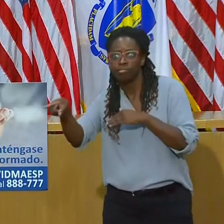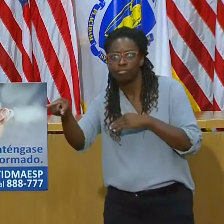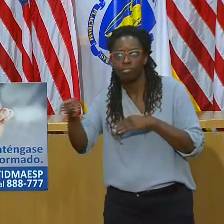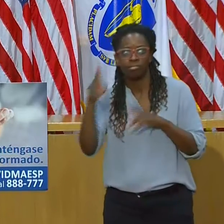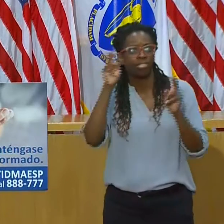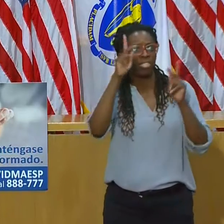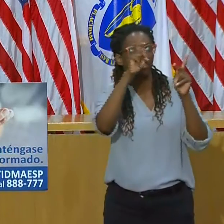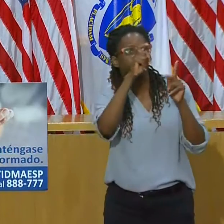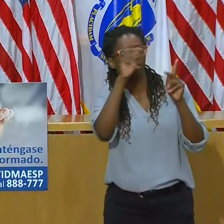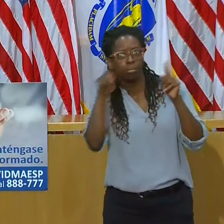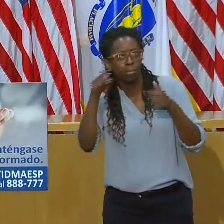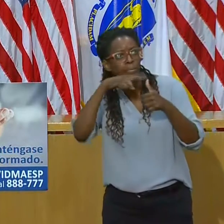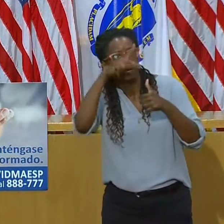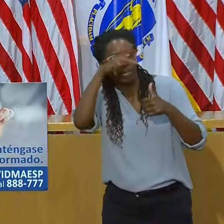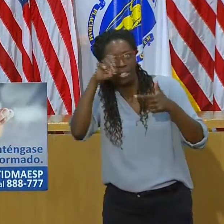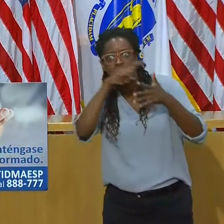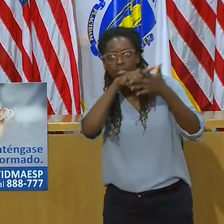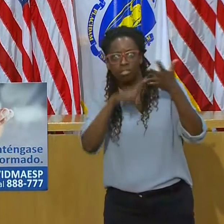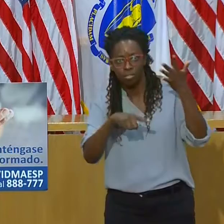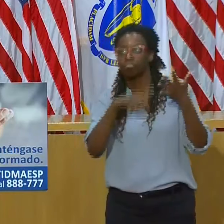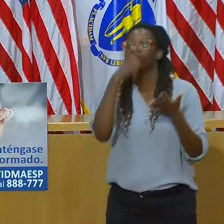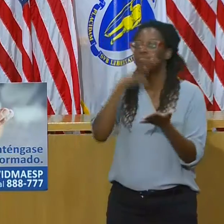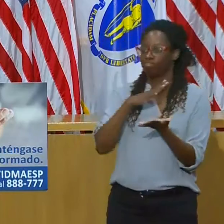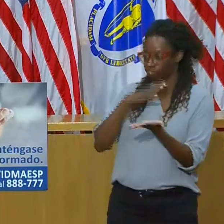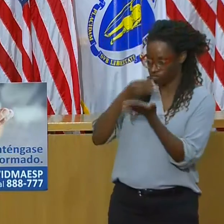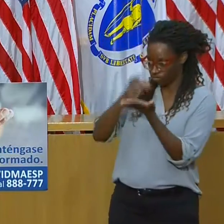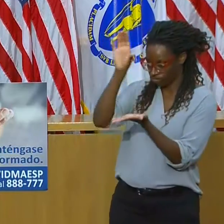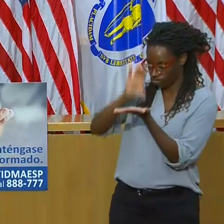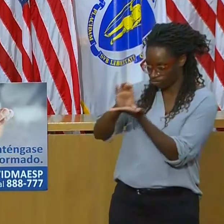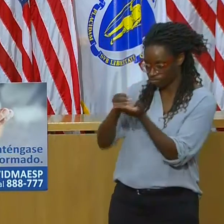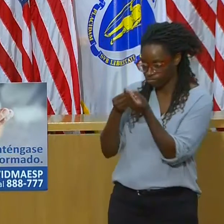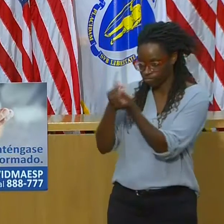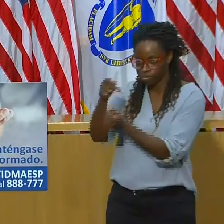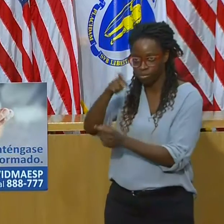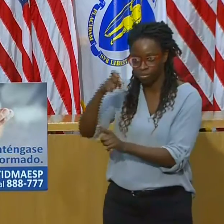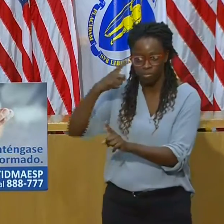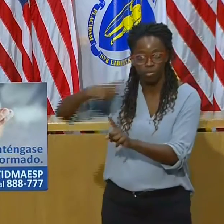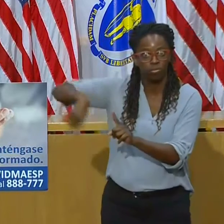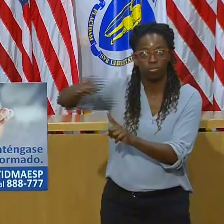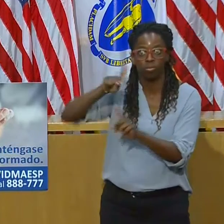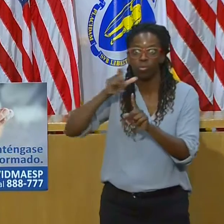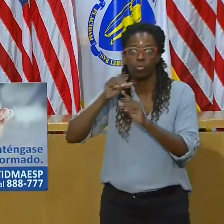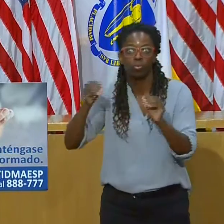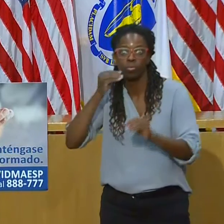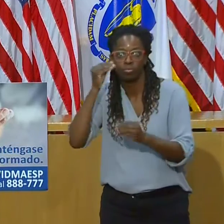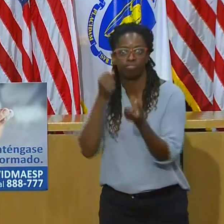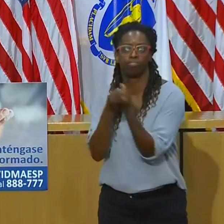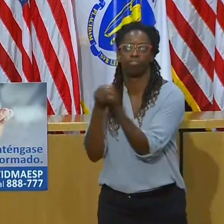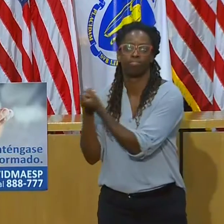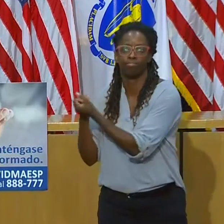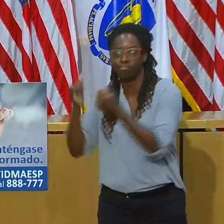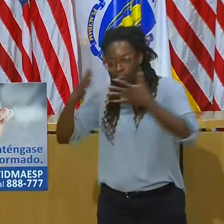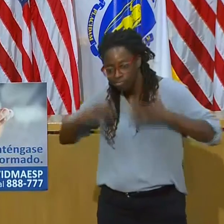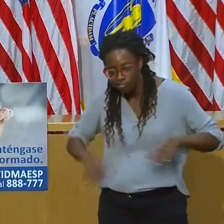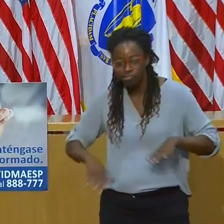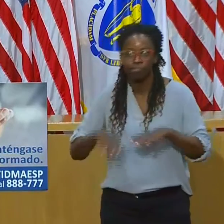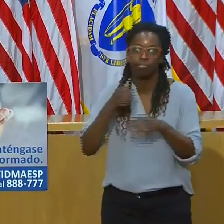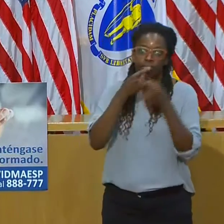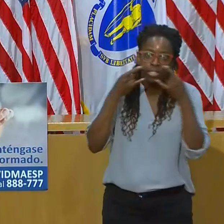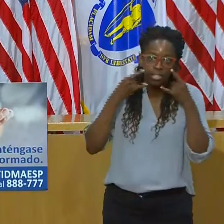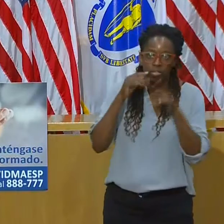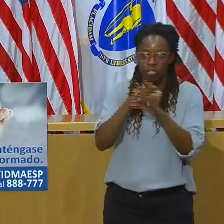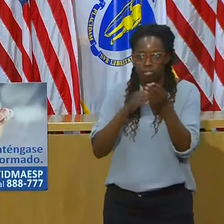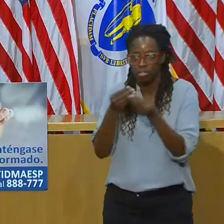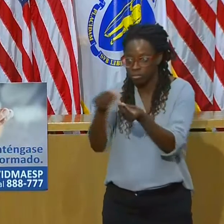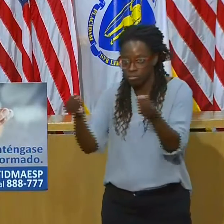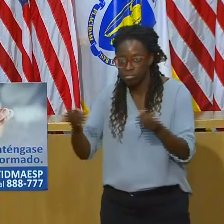An expedited process for PPE distribution to shelters was also put in place for gear and cleaning supplies